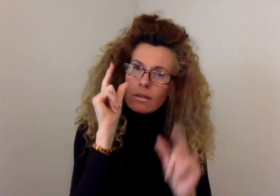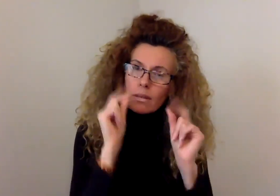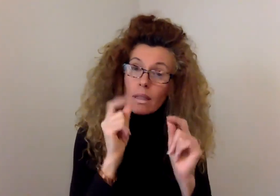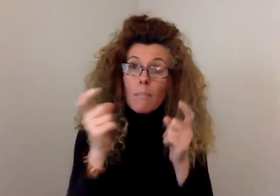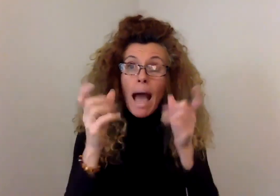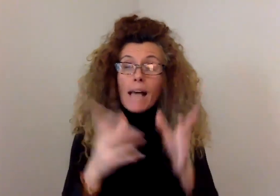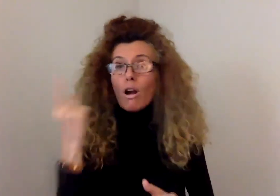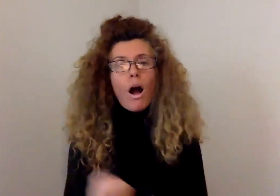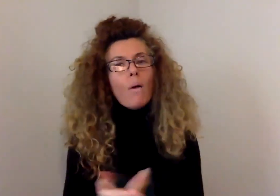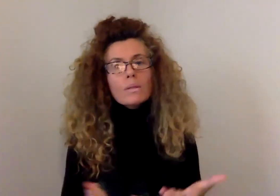knew him not.